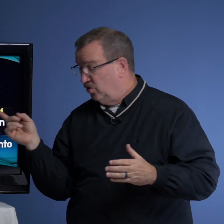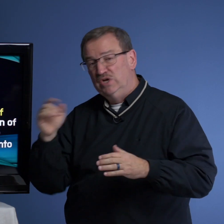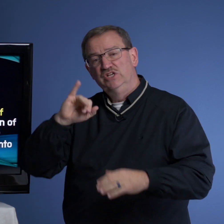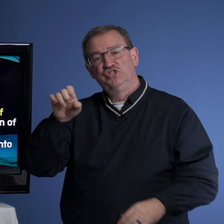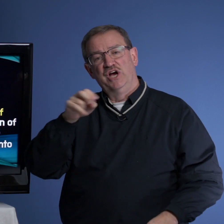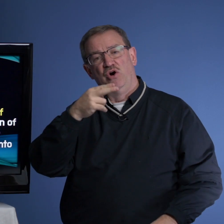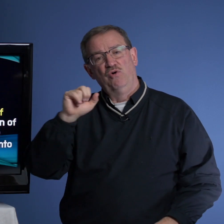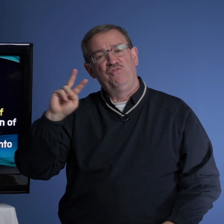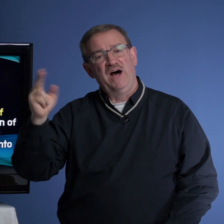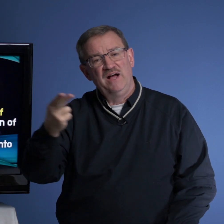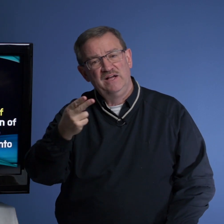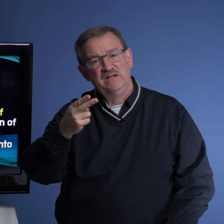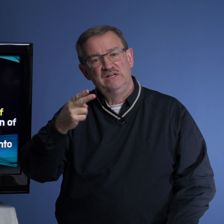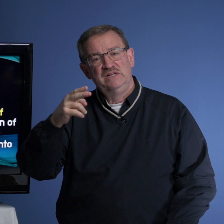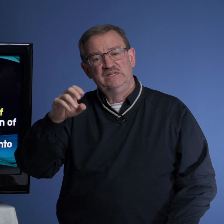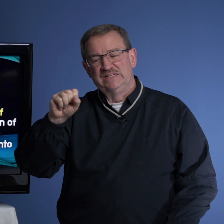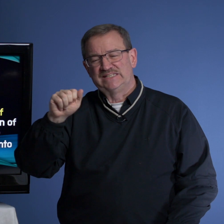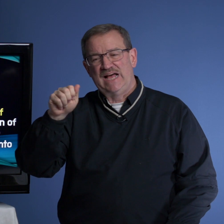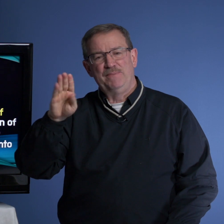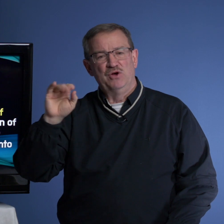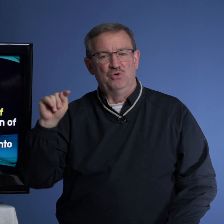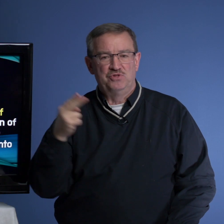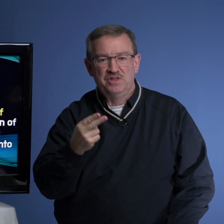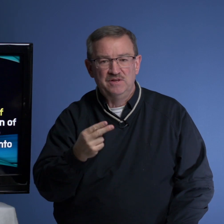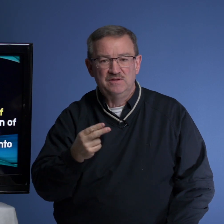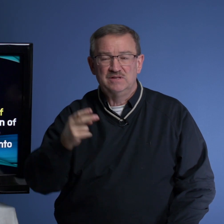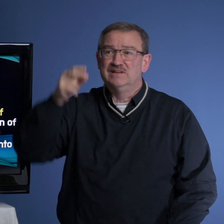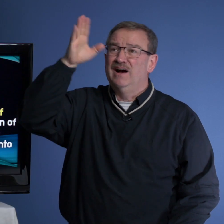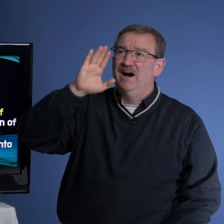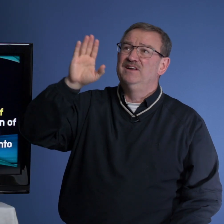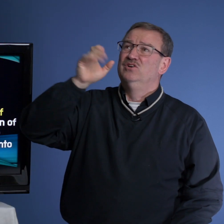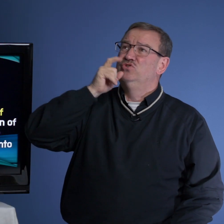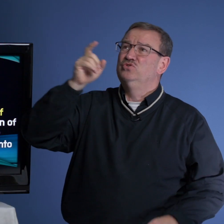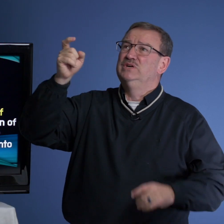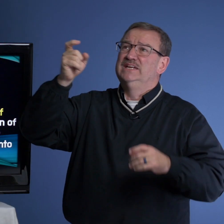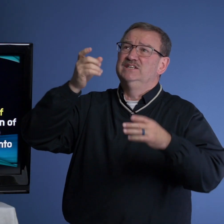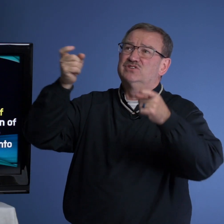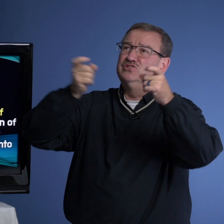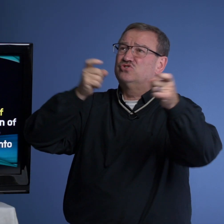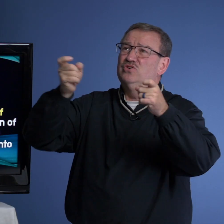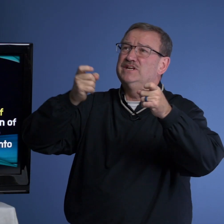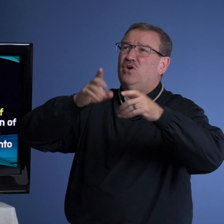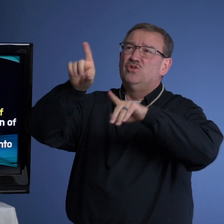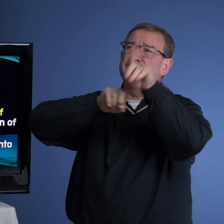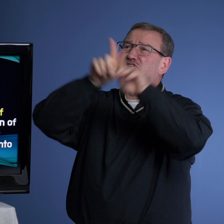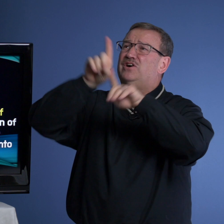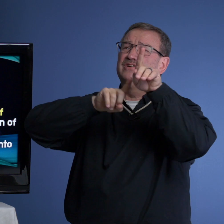O Jehovah Sabaoth, God who is controlling all the stars,